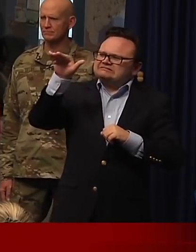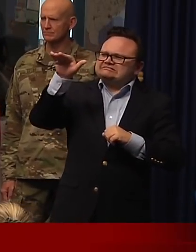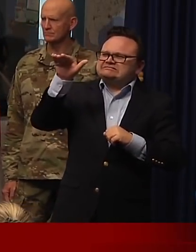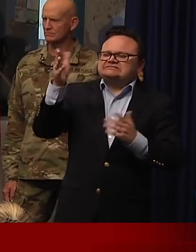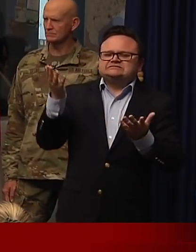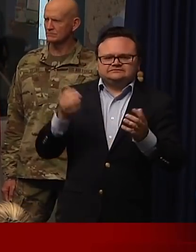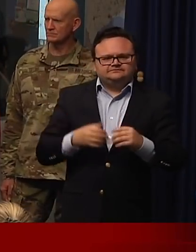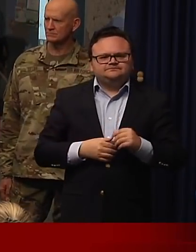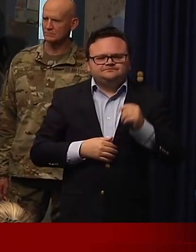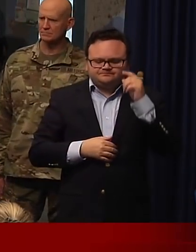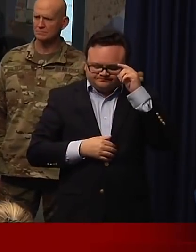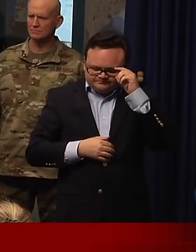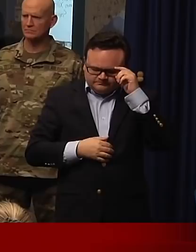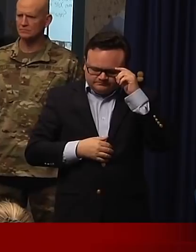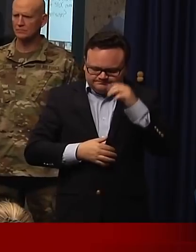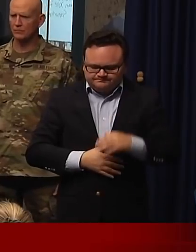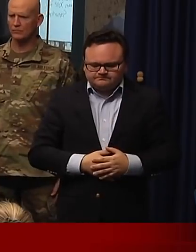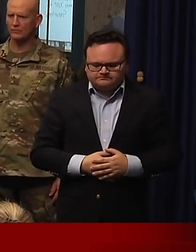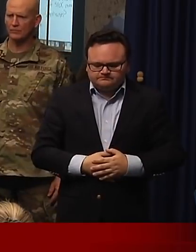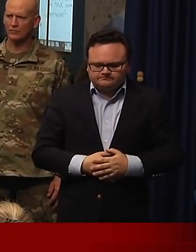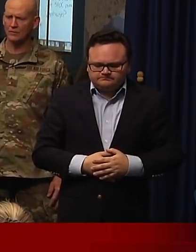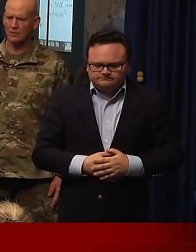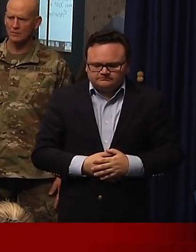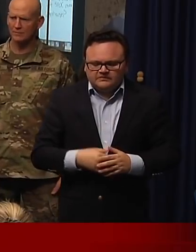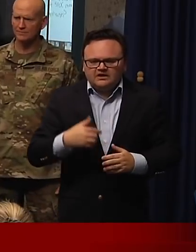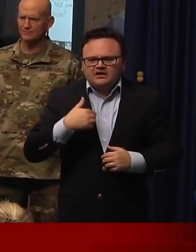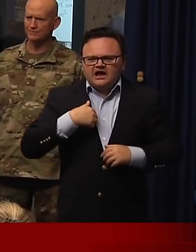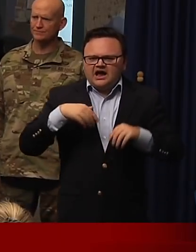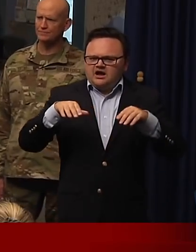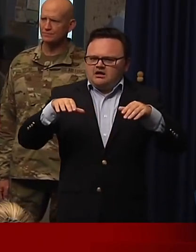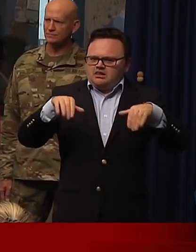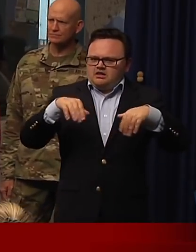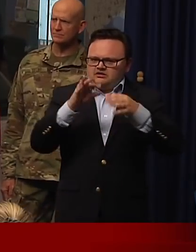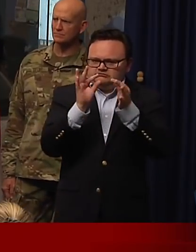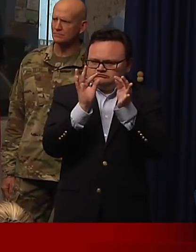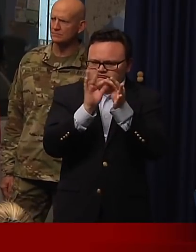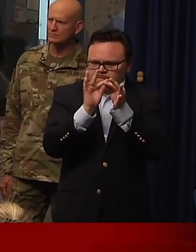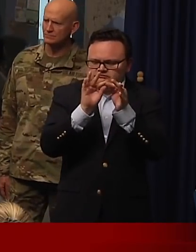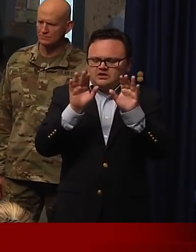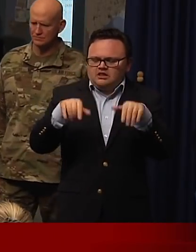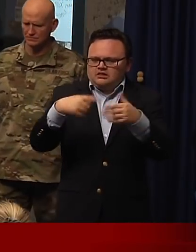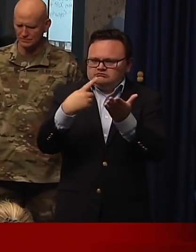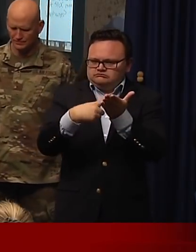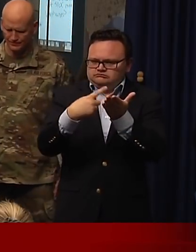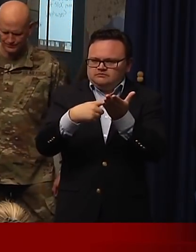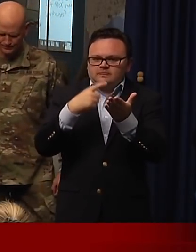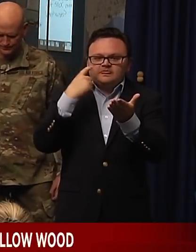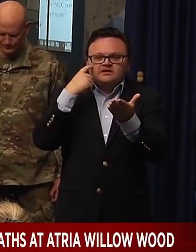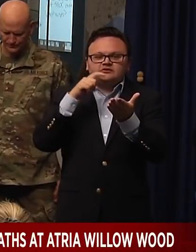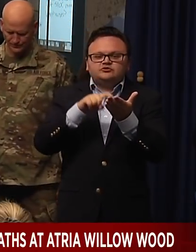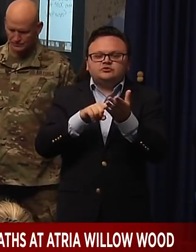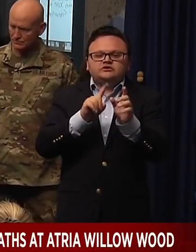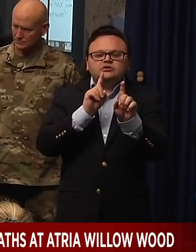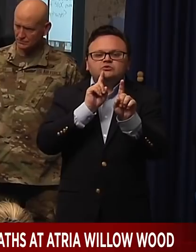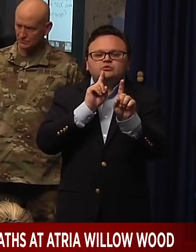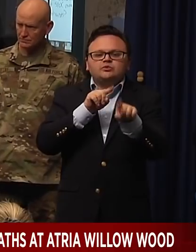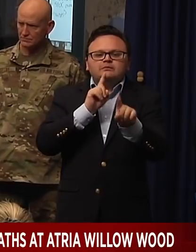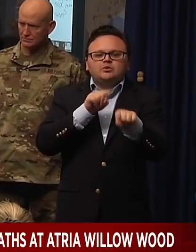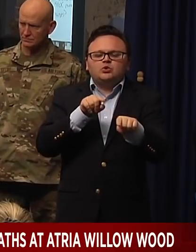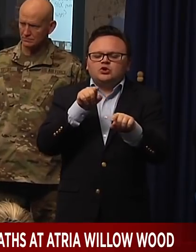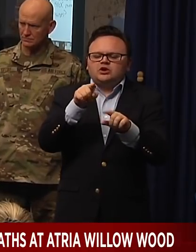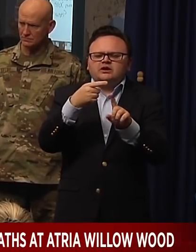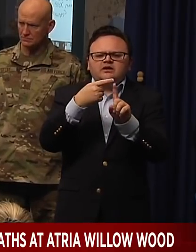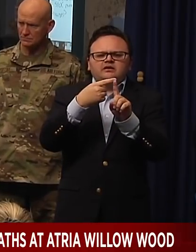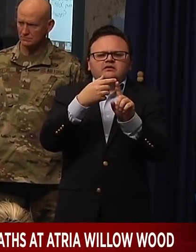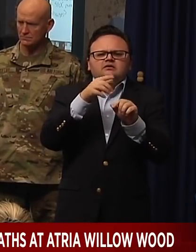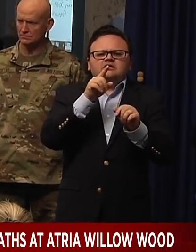Also, just, you know, I haven't really addressed it yet, but just, you you see some of the reporting that's come out about the origination of this virus